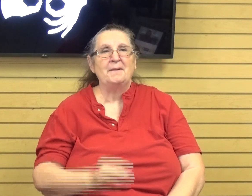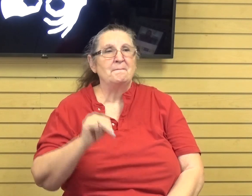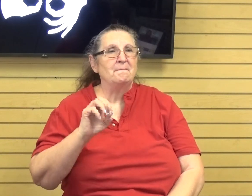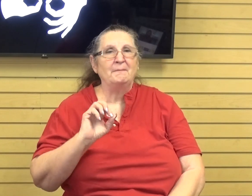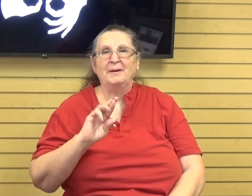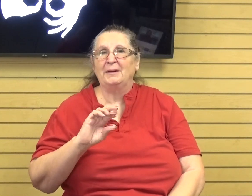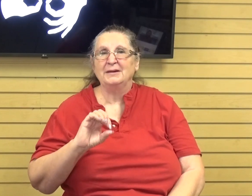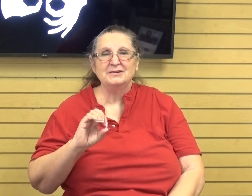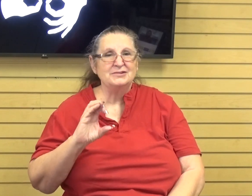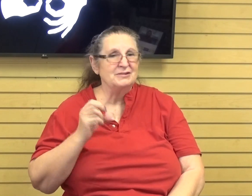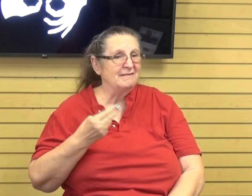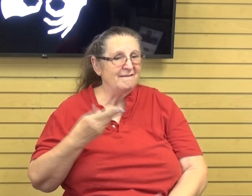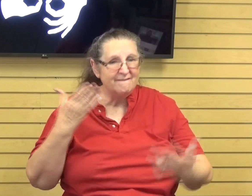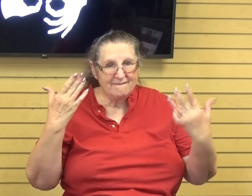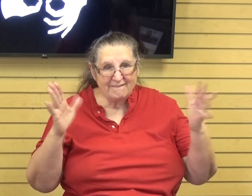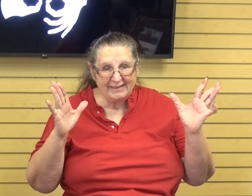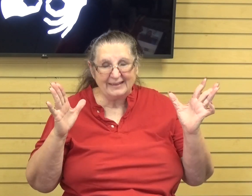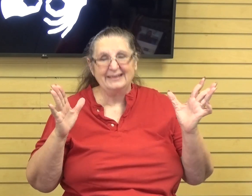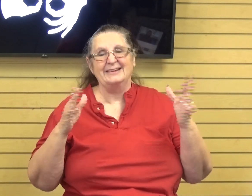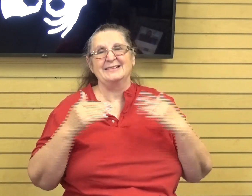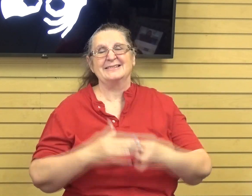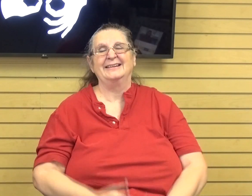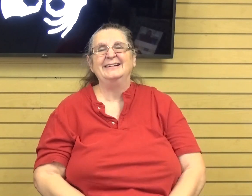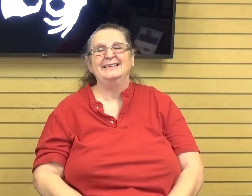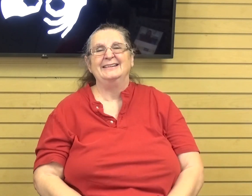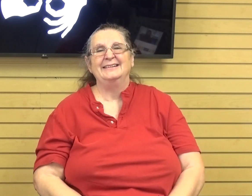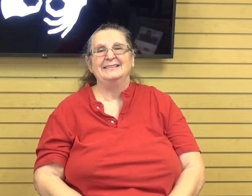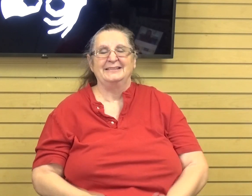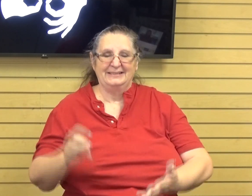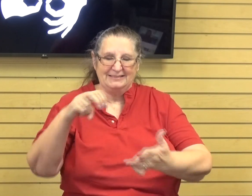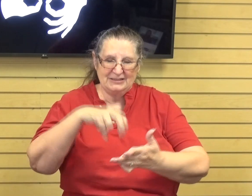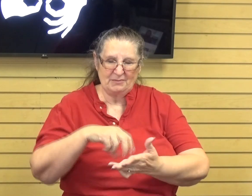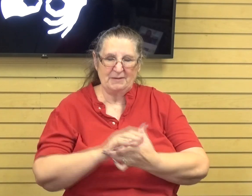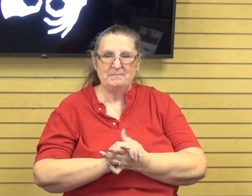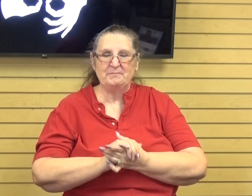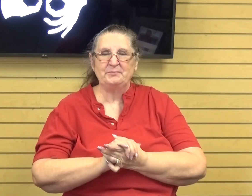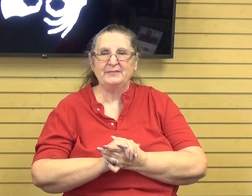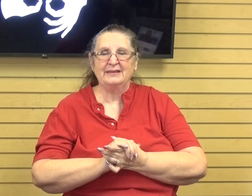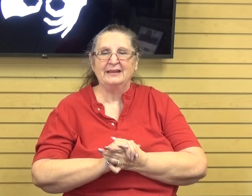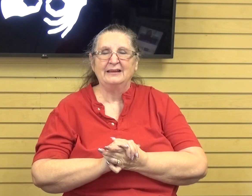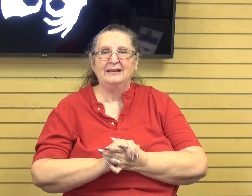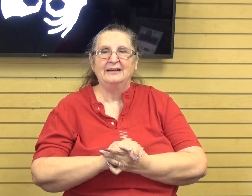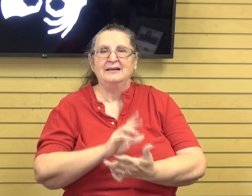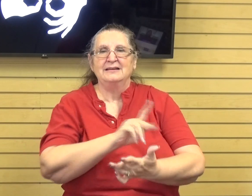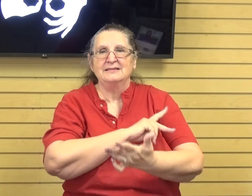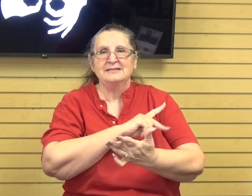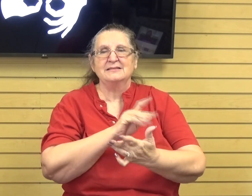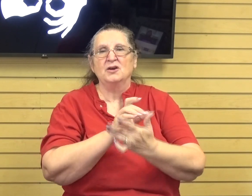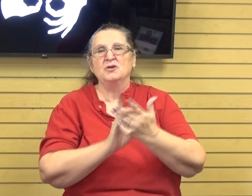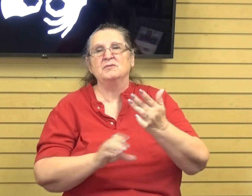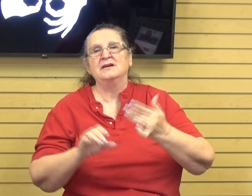So, but let's go ahead and dive right in. So we're going to be in Psalm 95, 1 through 3.